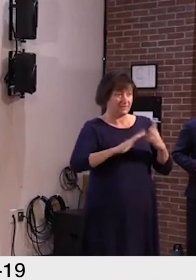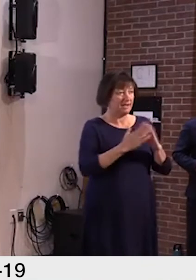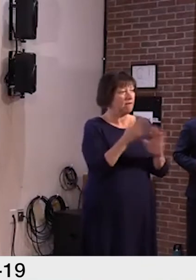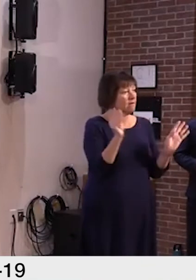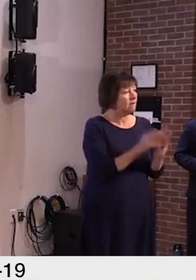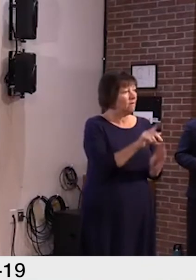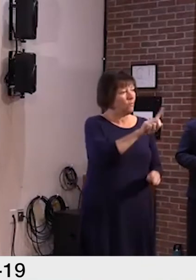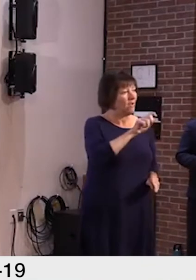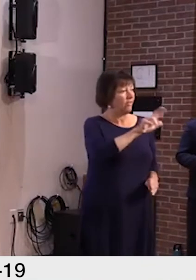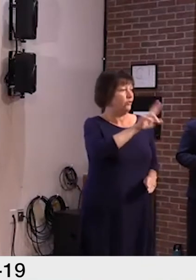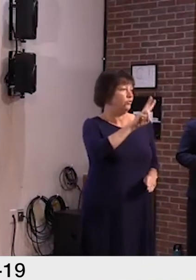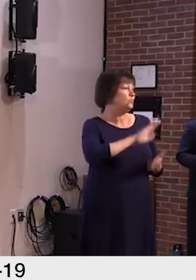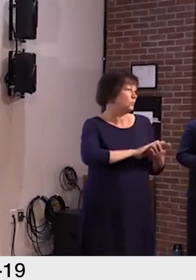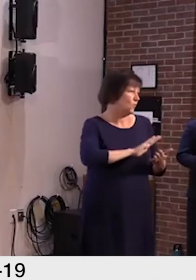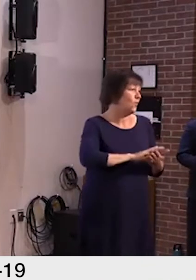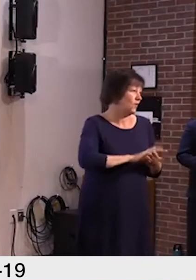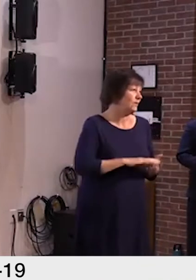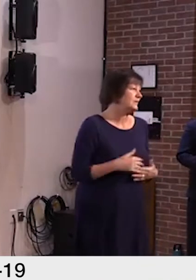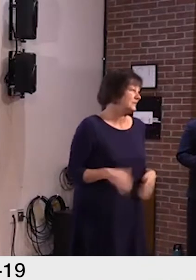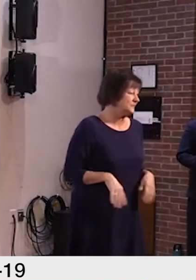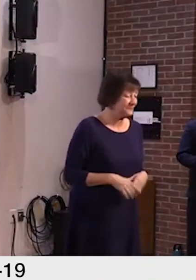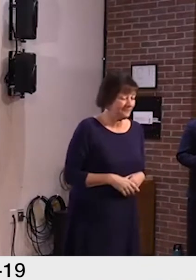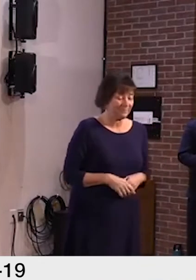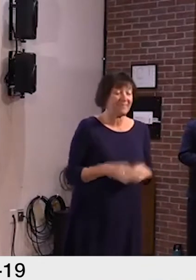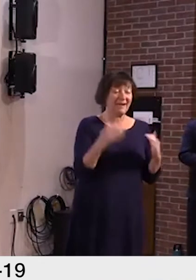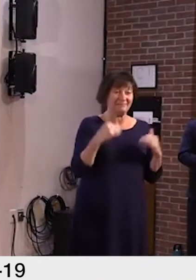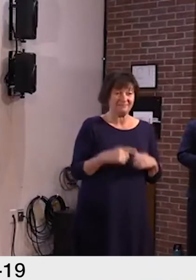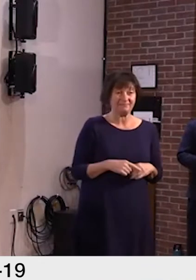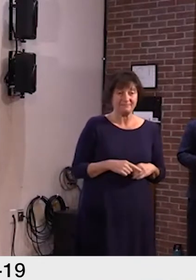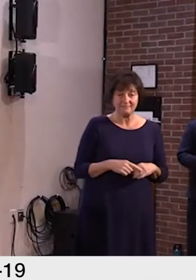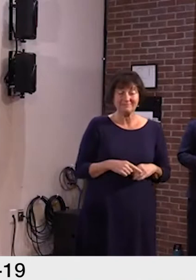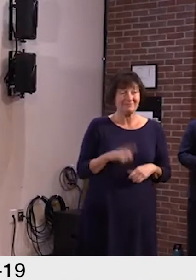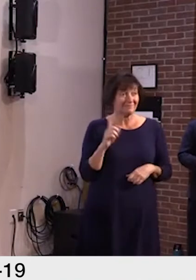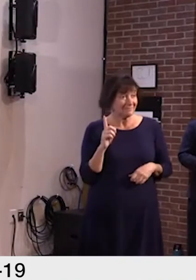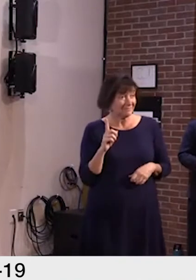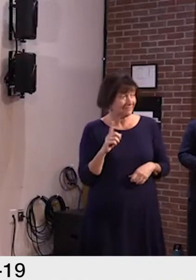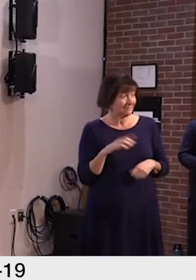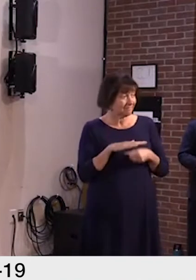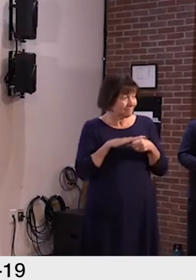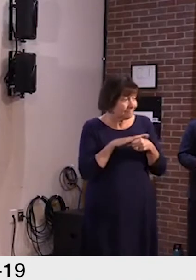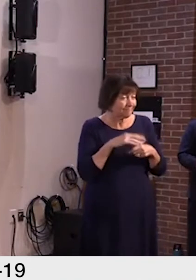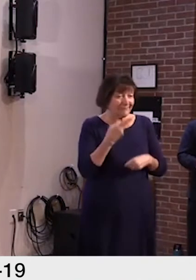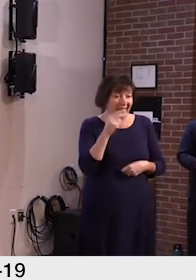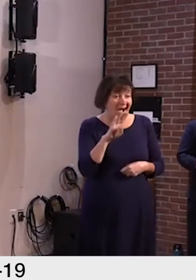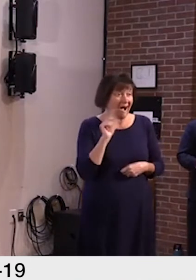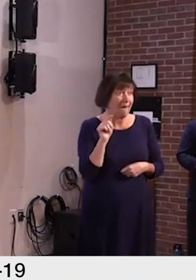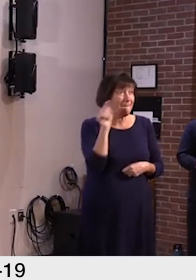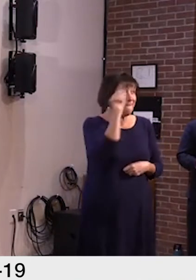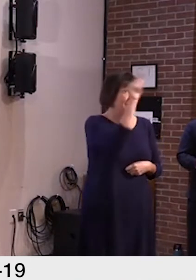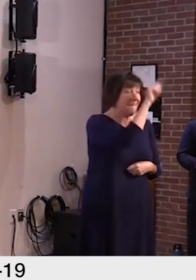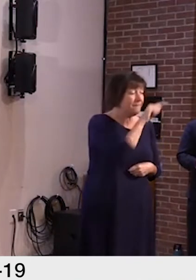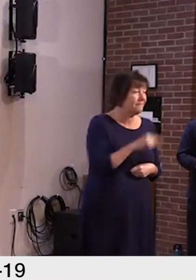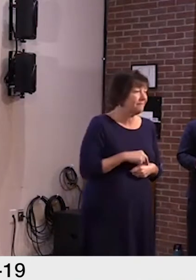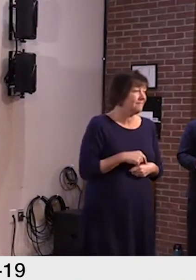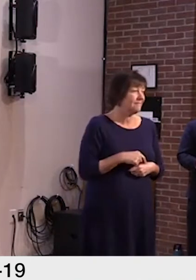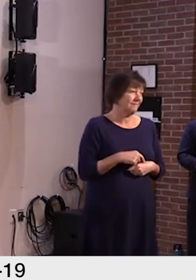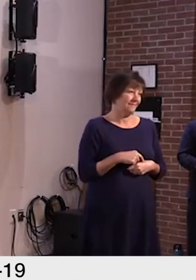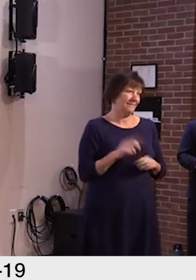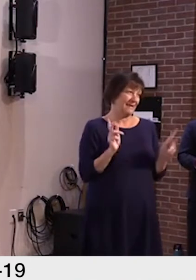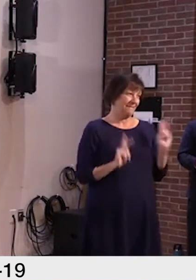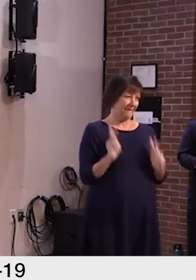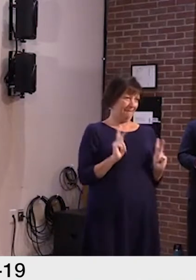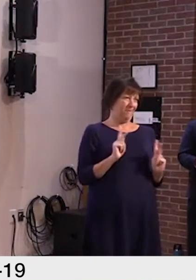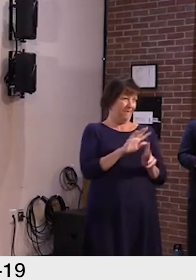schools. I'd like to also point out that behind every one of these dots is a local story of